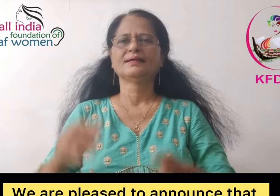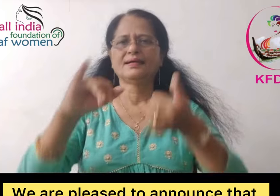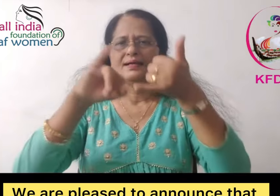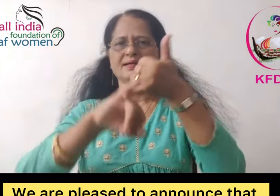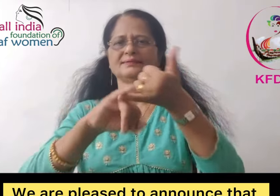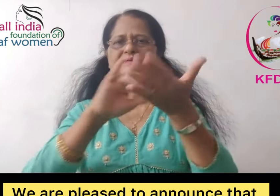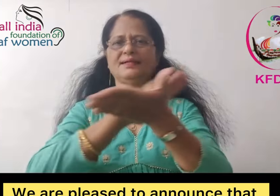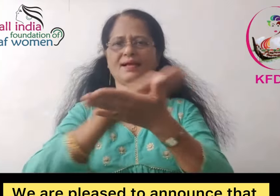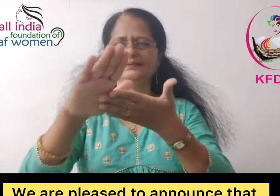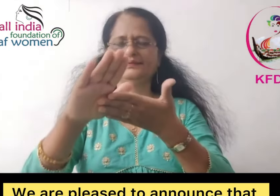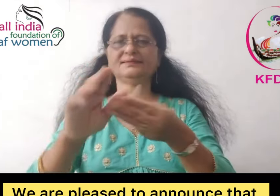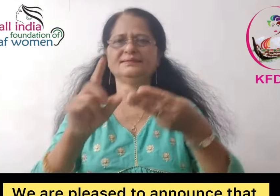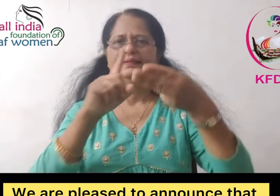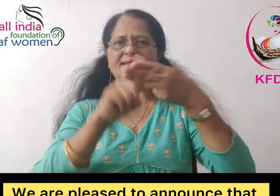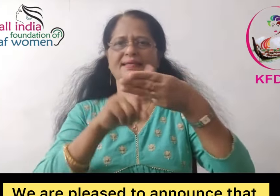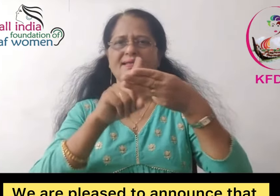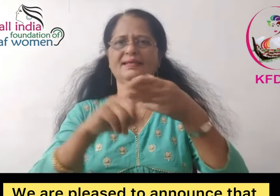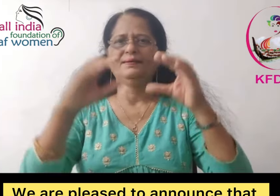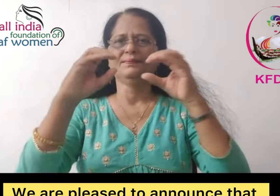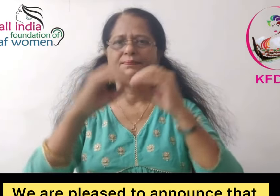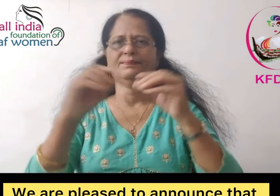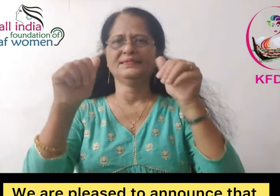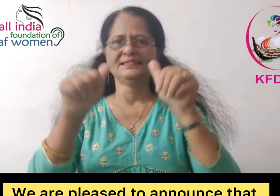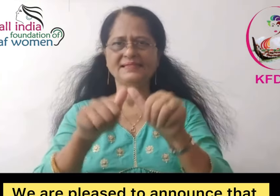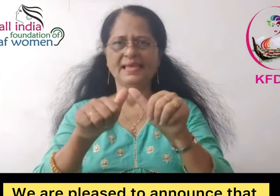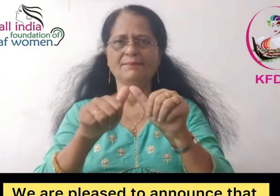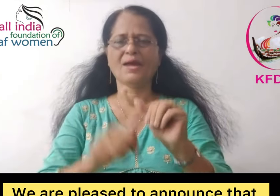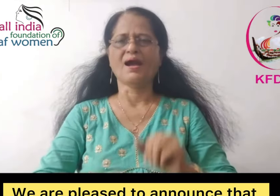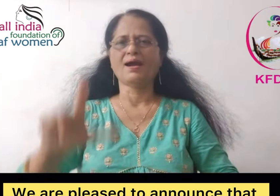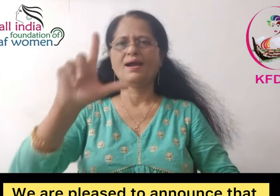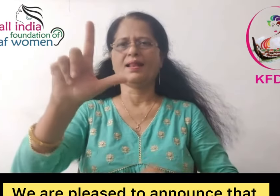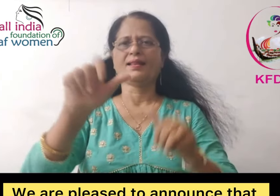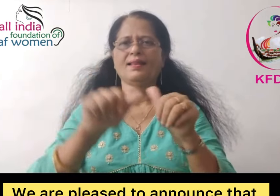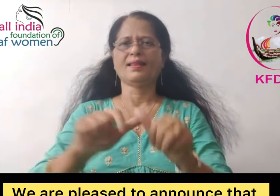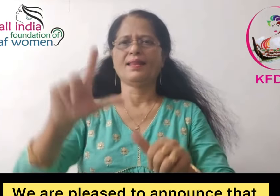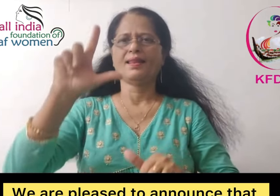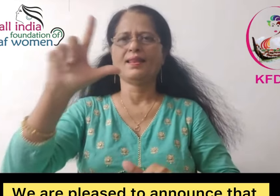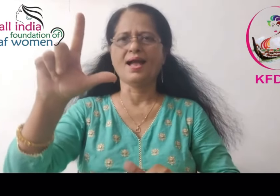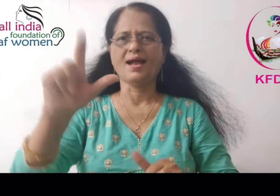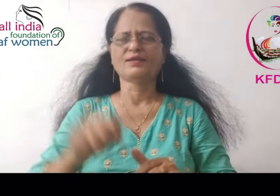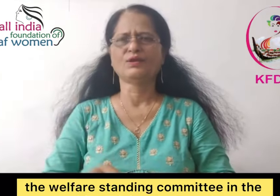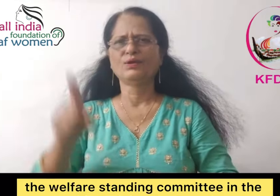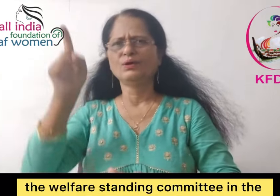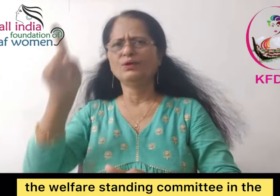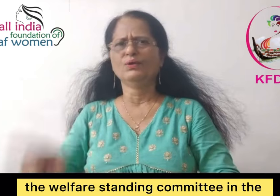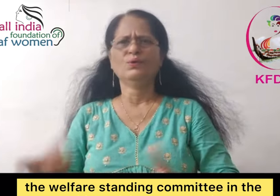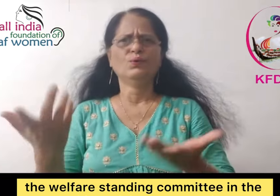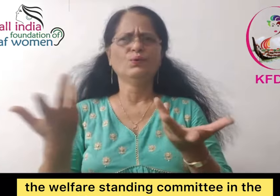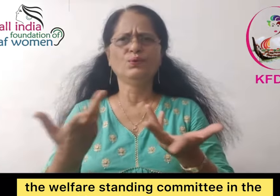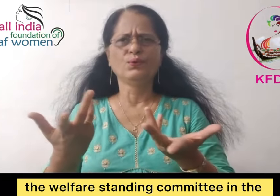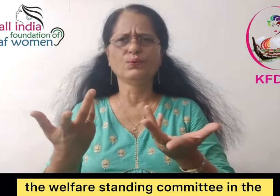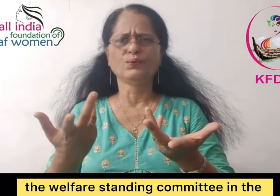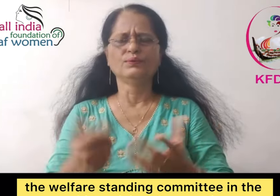that Ms. Shiba Lal, the Chairperson